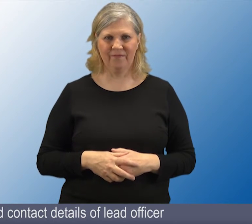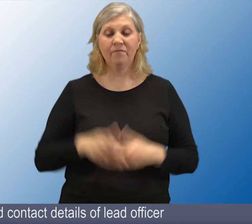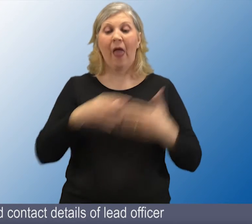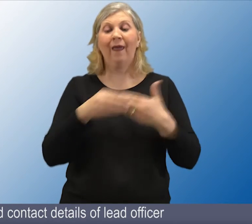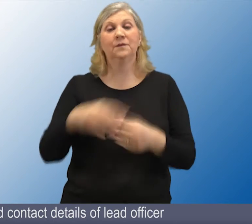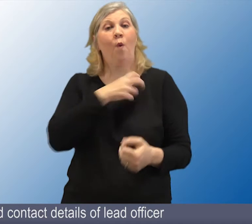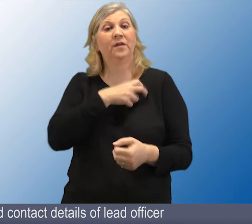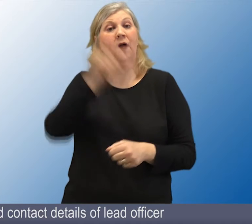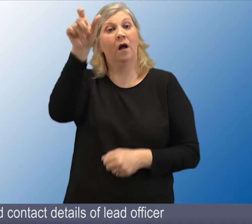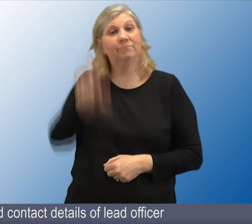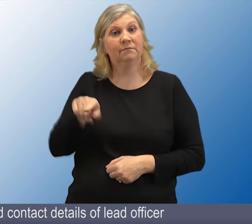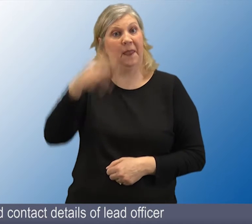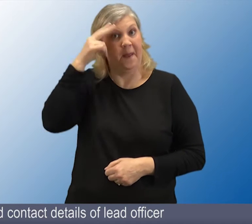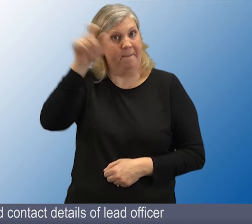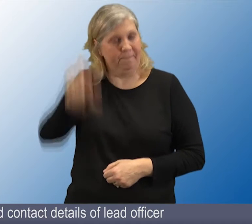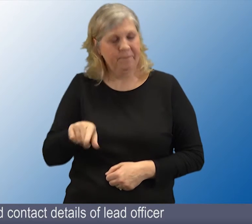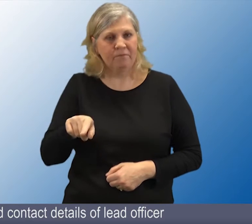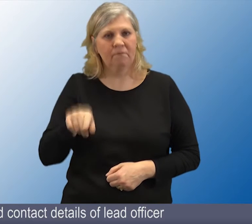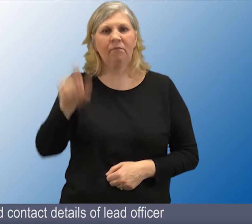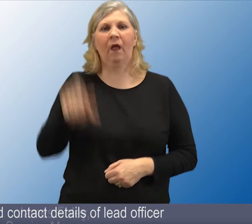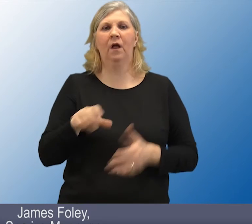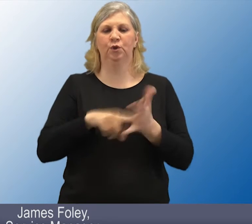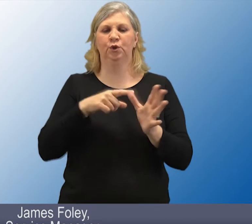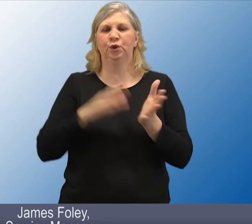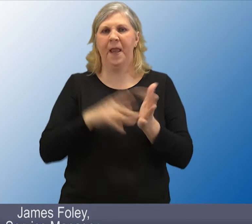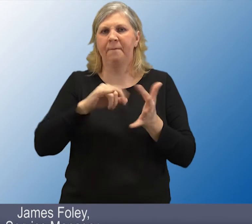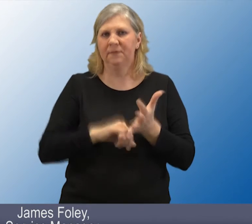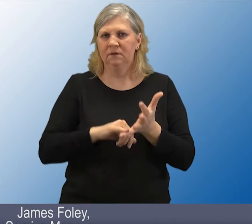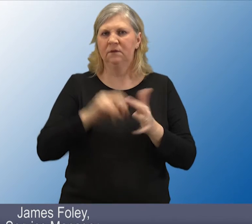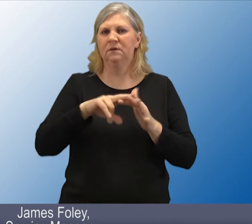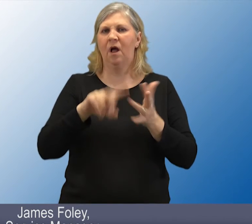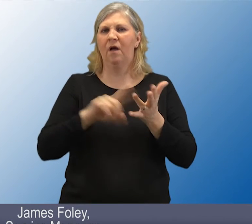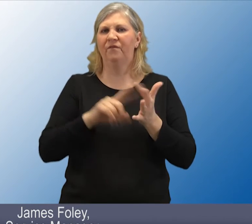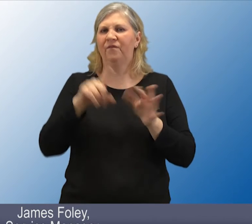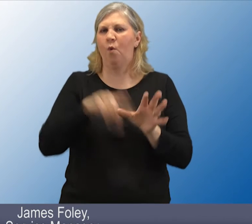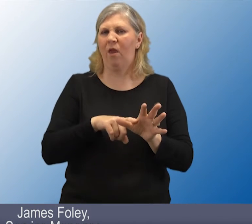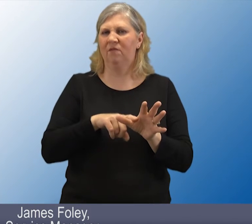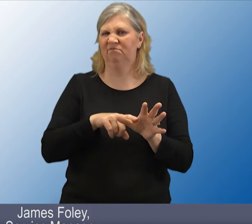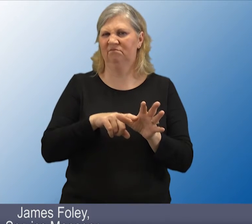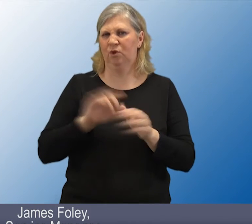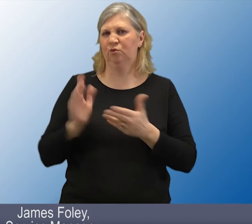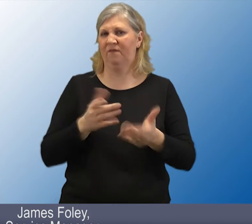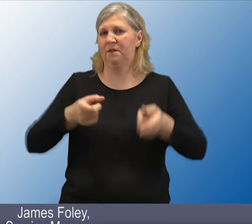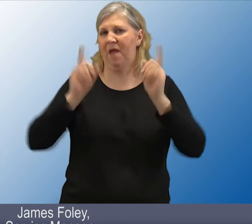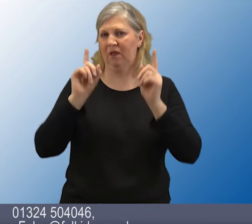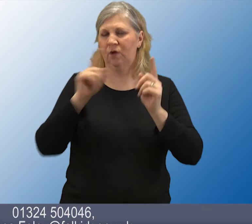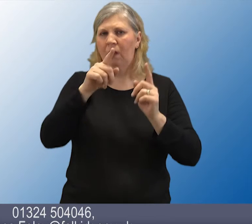Name and contact details of Lead Officer James Foley, Service Manager 01324